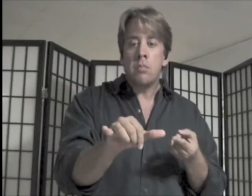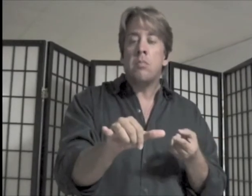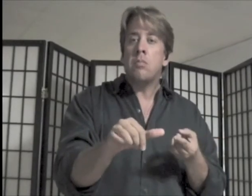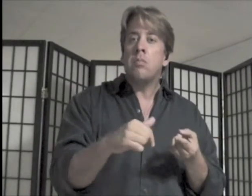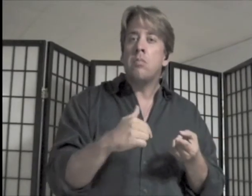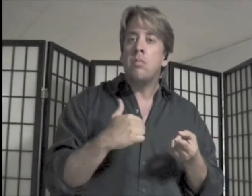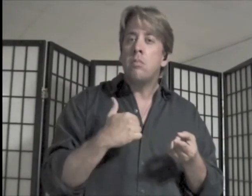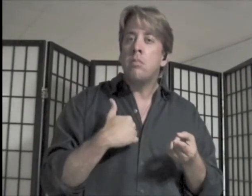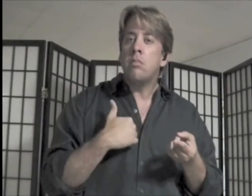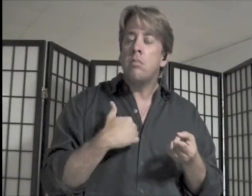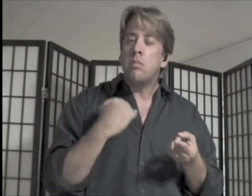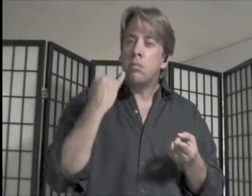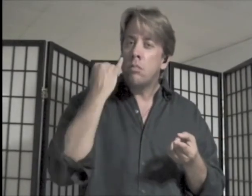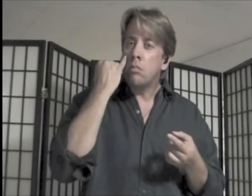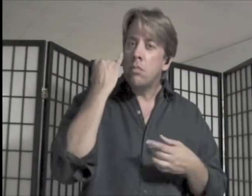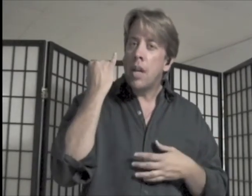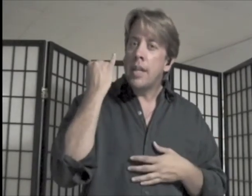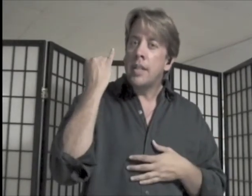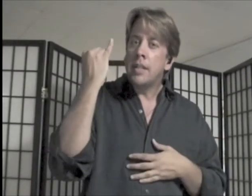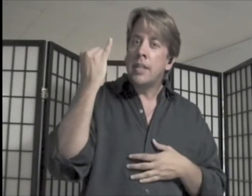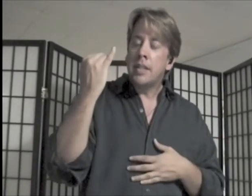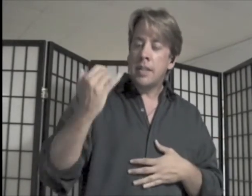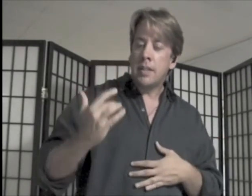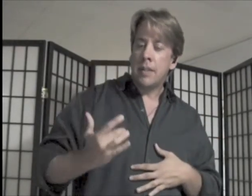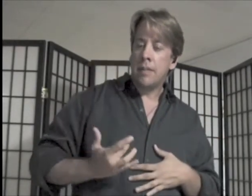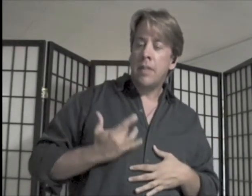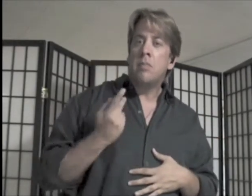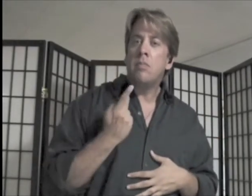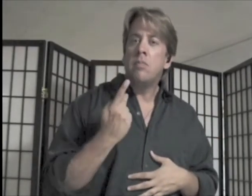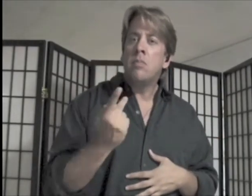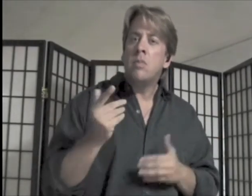I got a plan You wanna make a memory